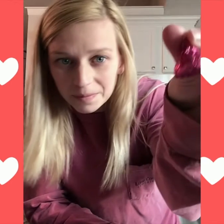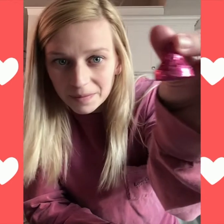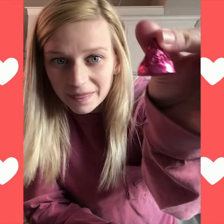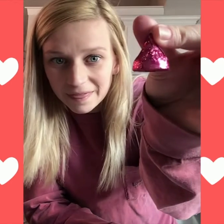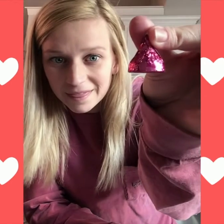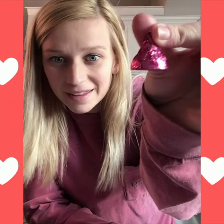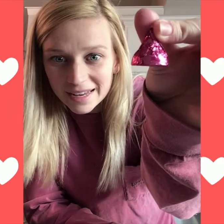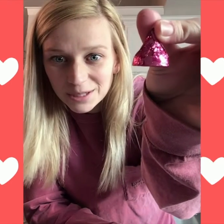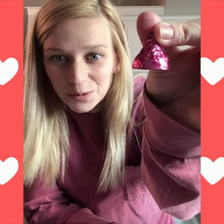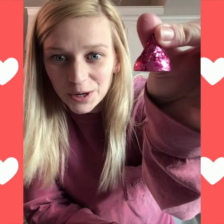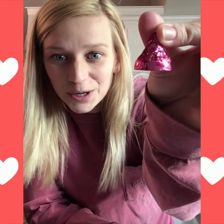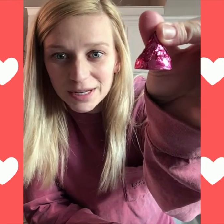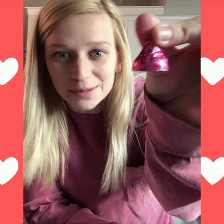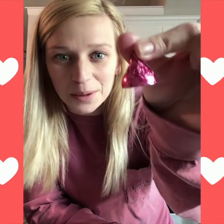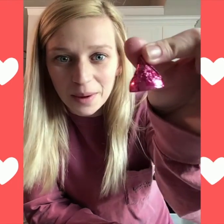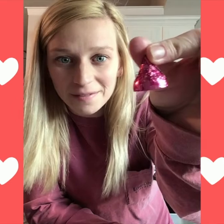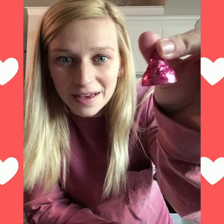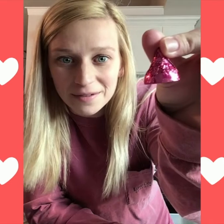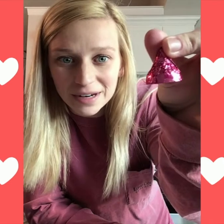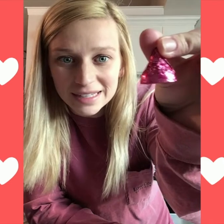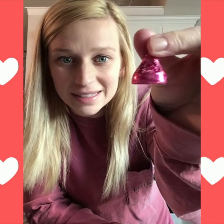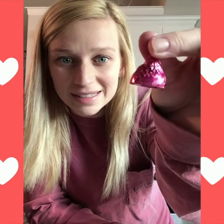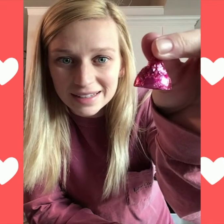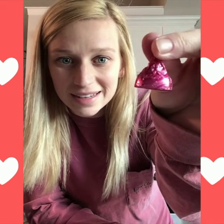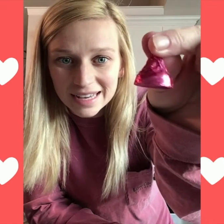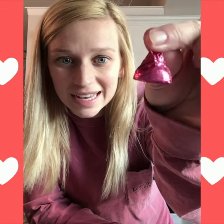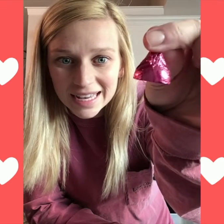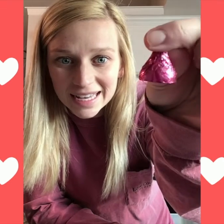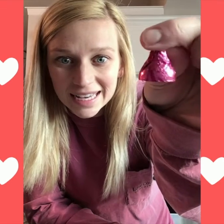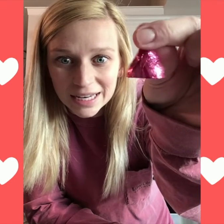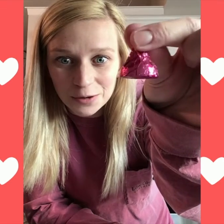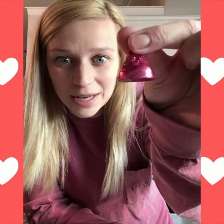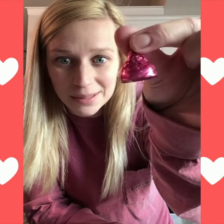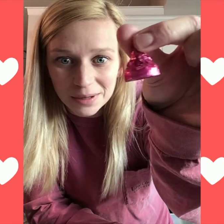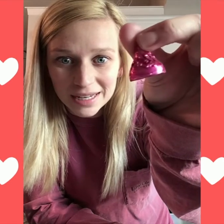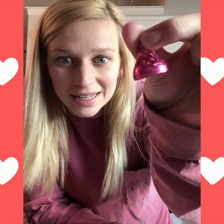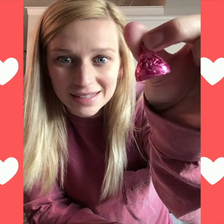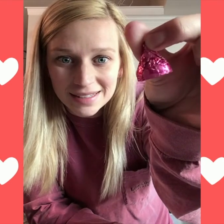The next word is one of my favorites. Can you guess what it is?